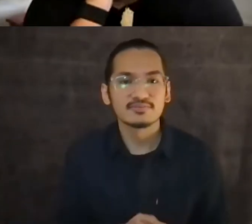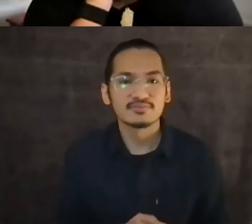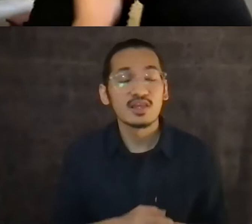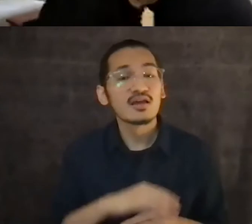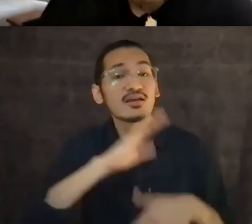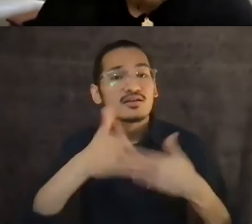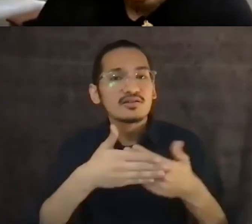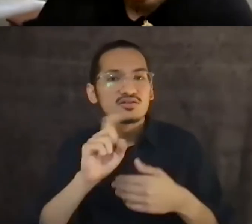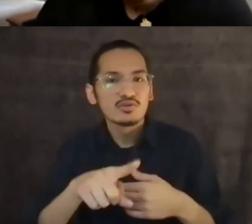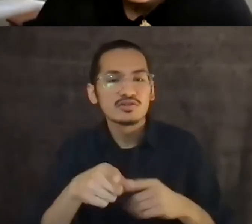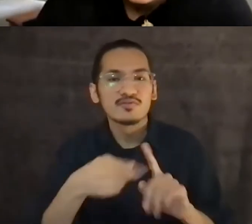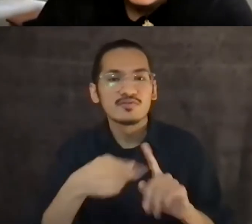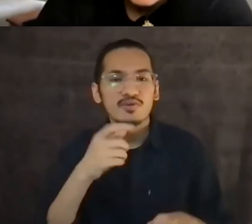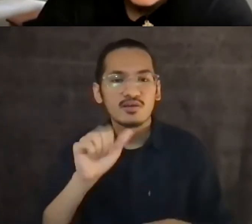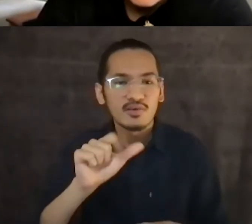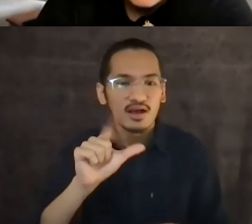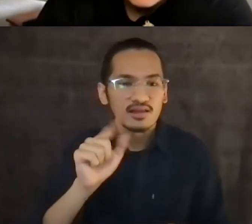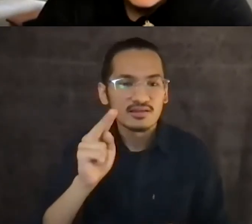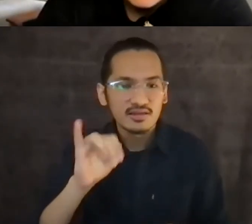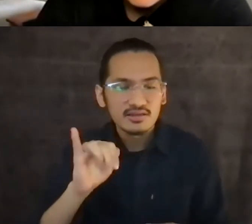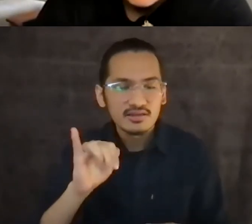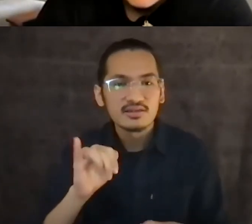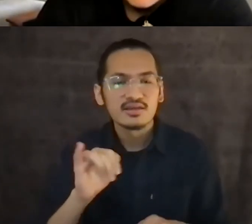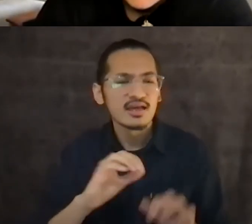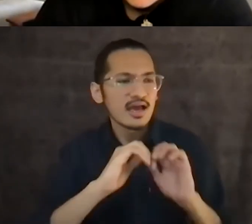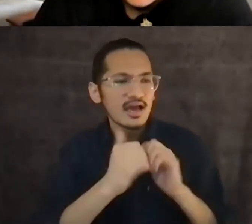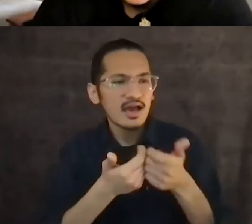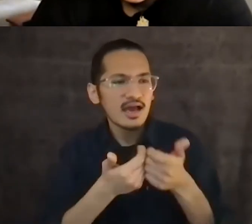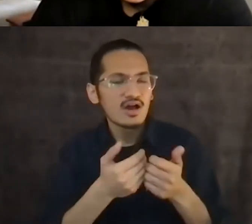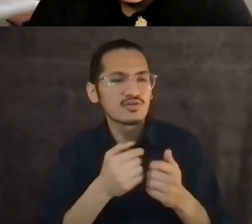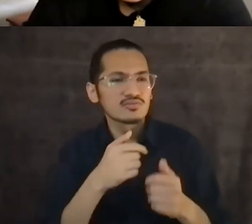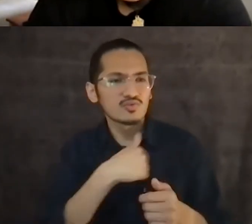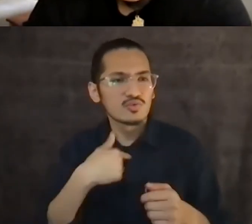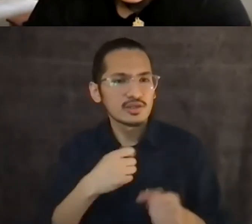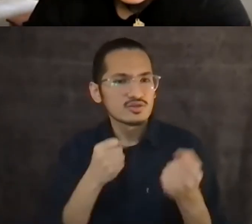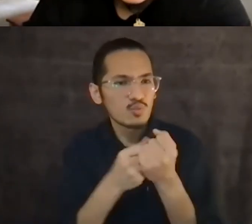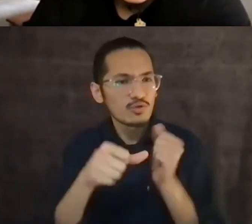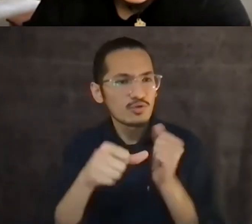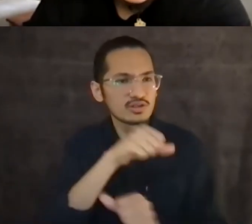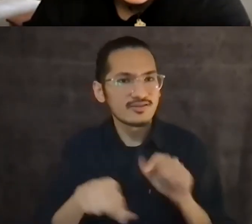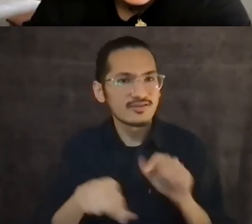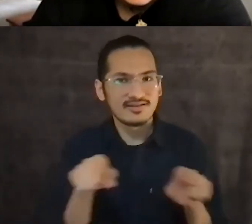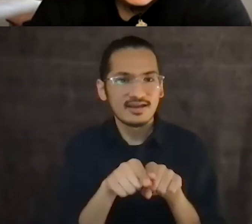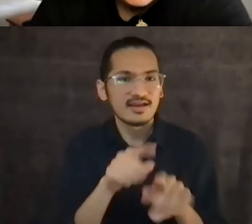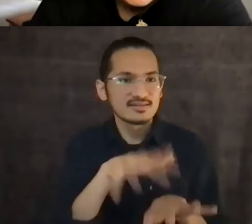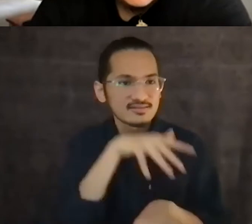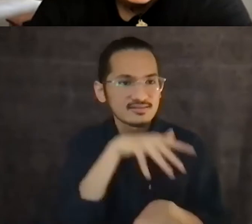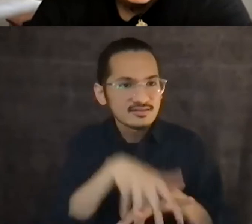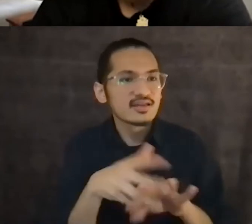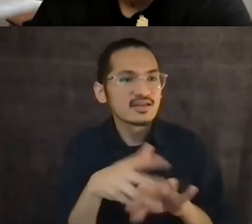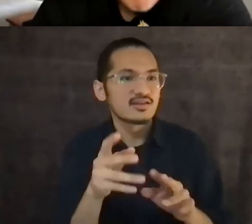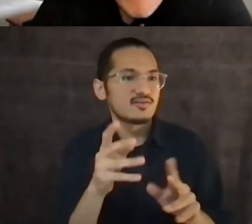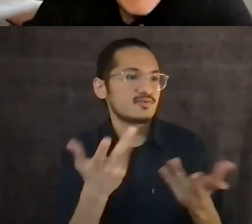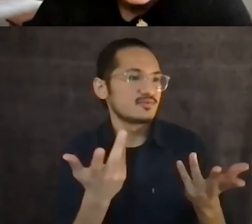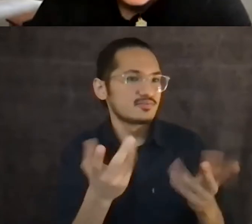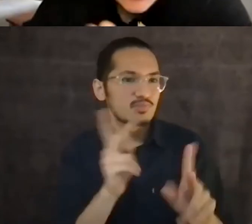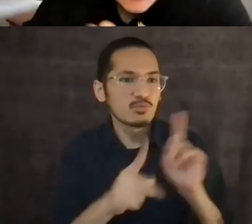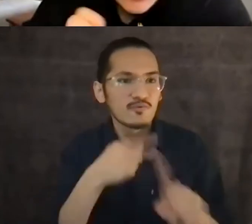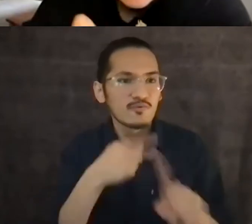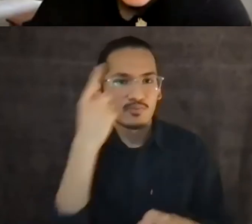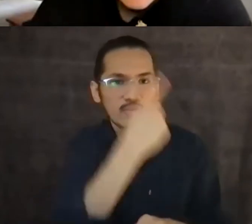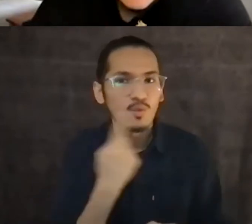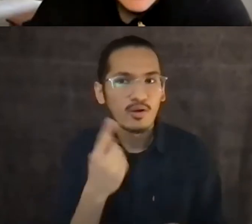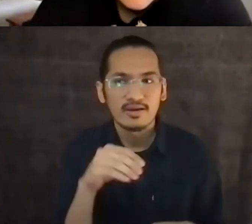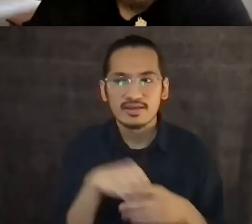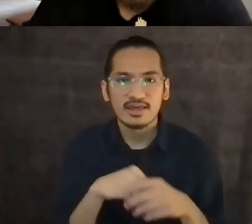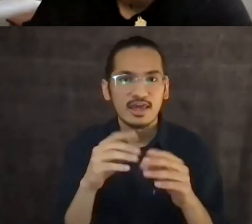in the Q and A, which says, how can we support each other as native Hawaiians on days other than large events? For instance, the idea